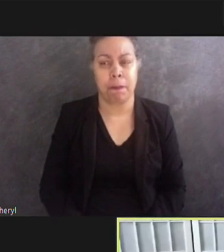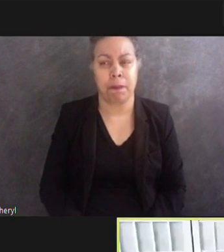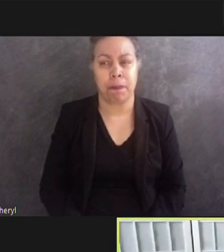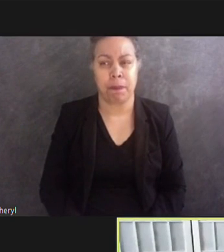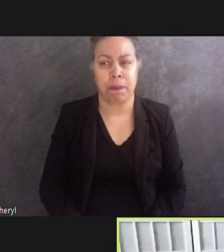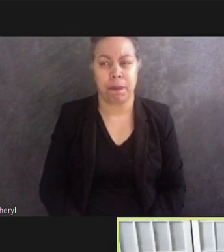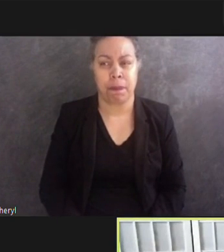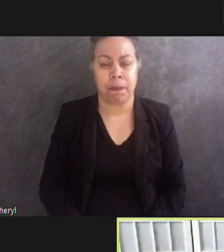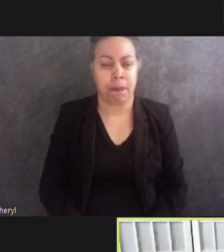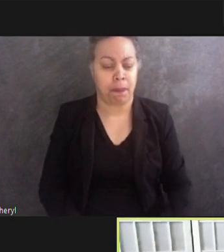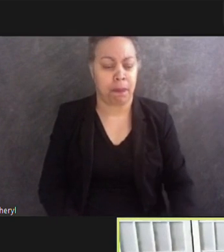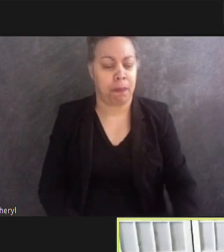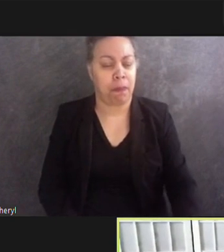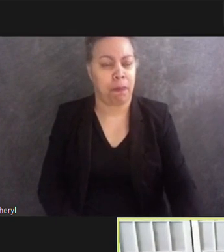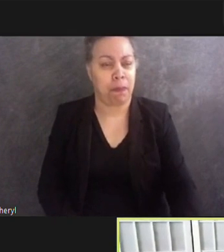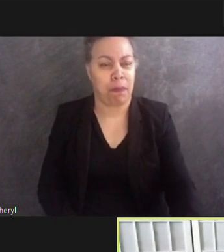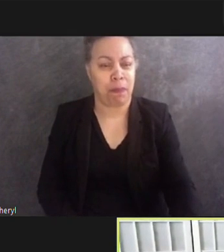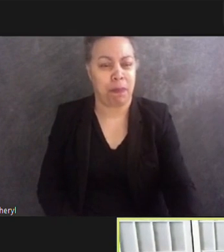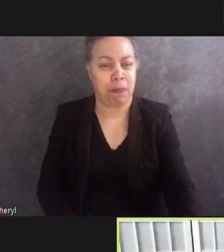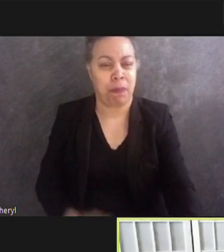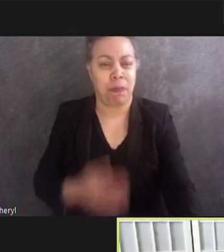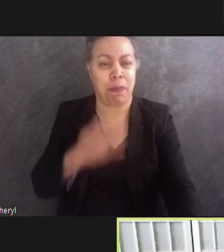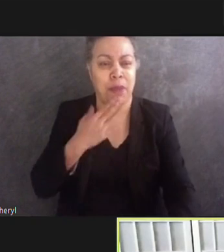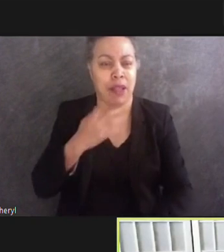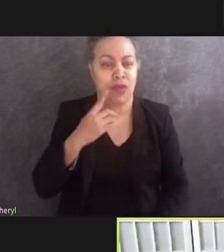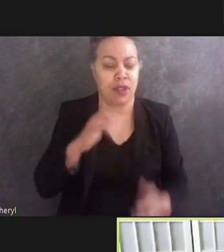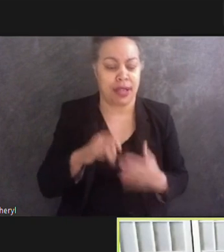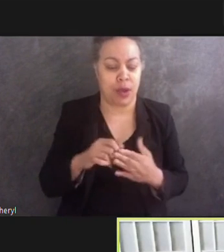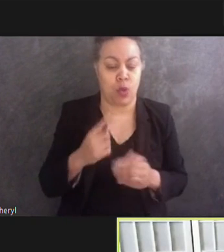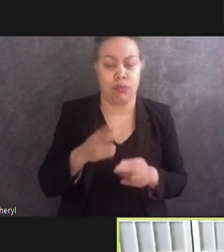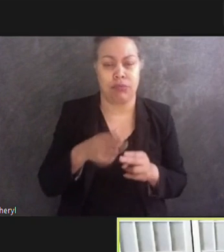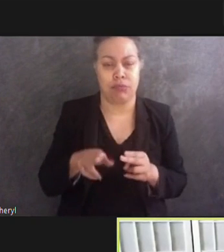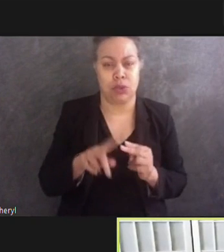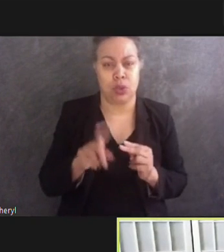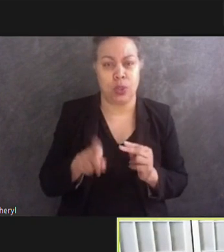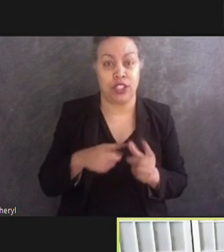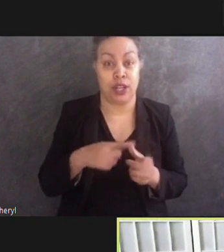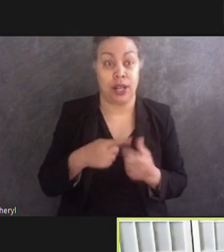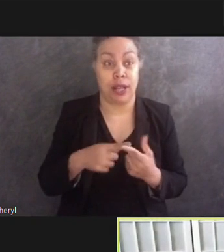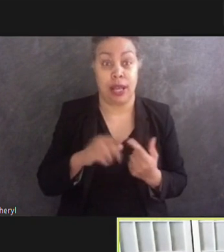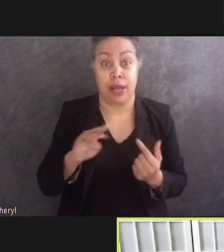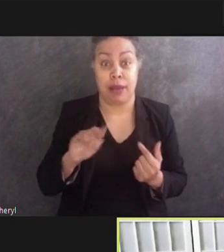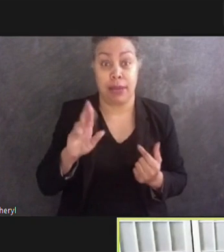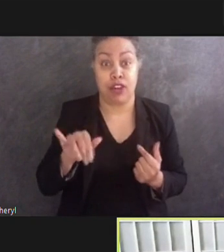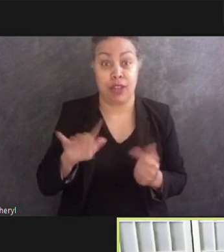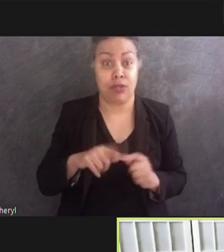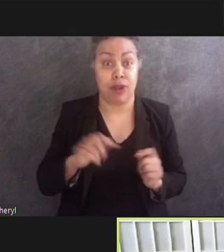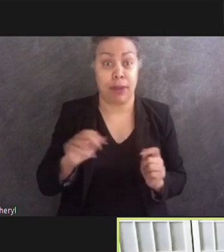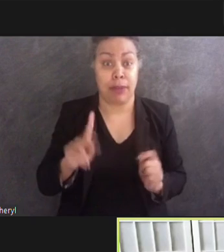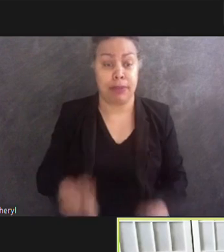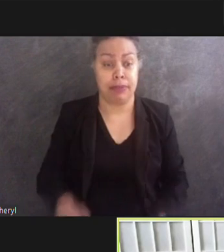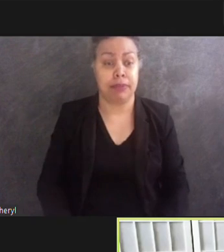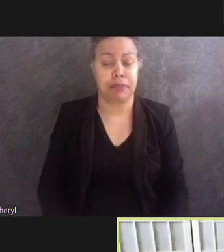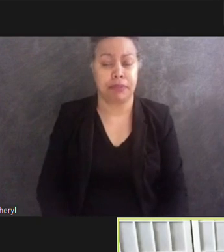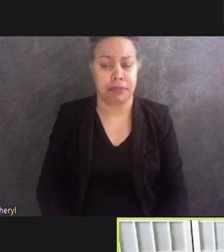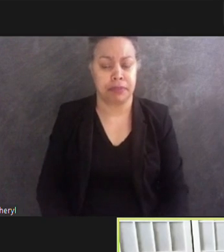Great, thank you for that. One quick question. then Mary, if you want to wrap it up. We had a question from Carrie.